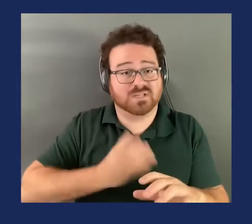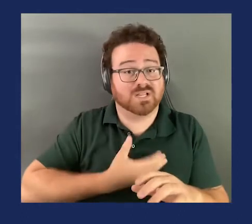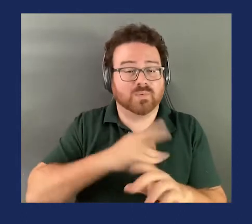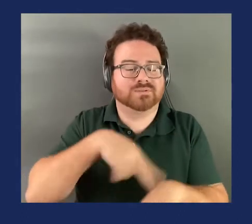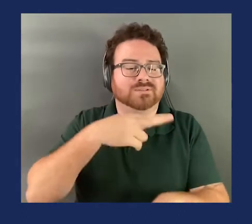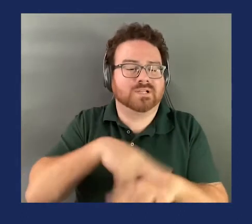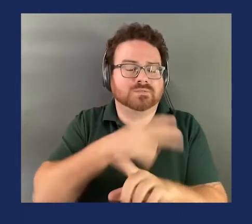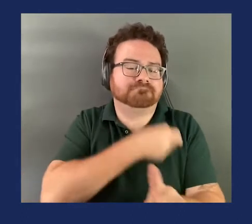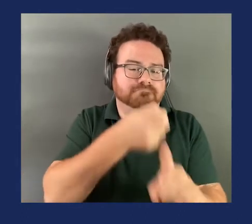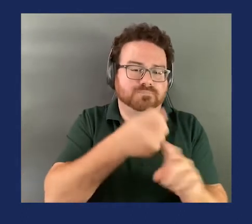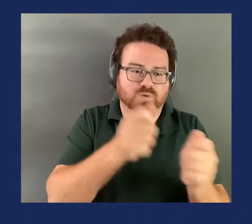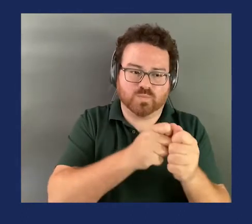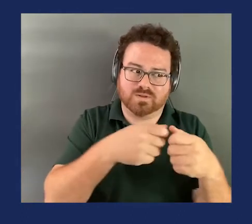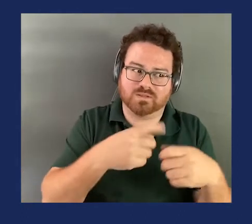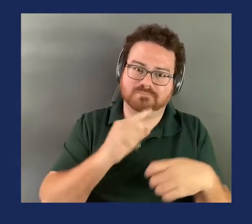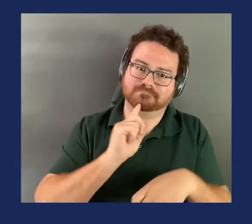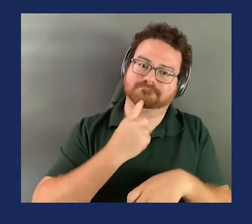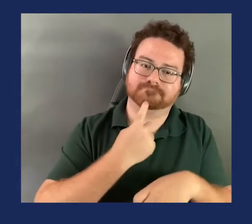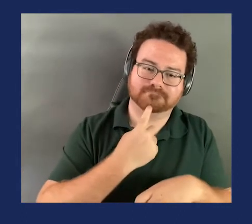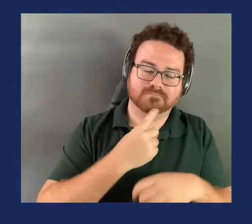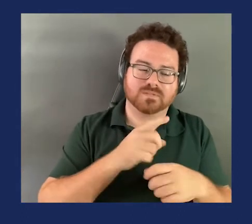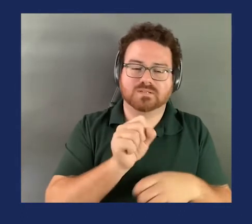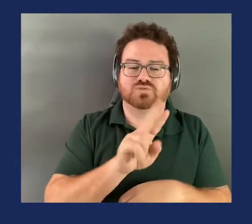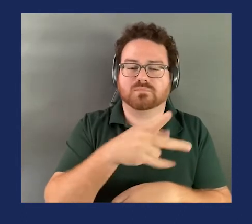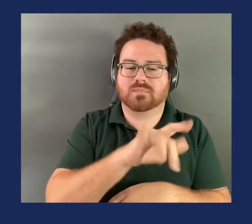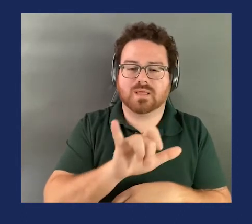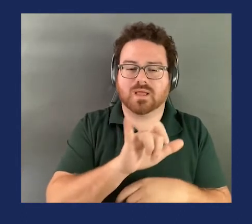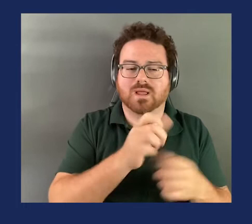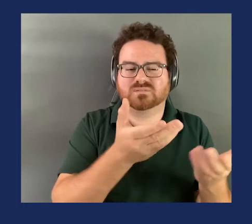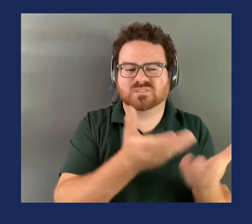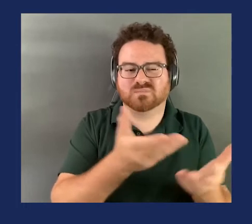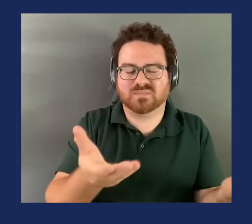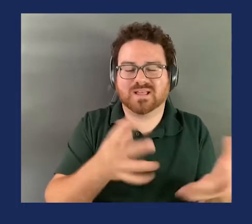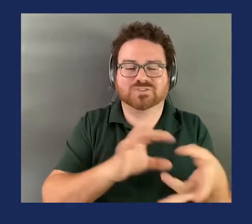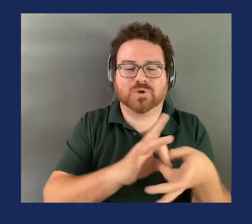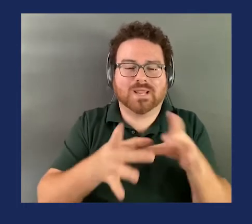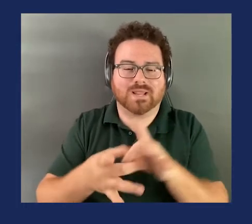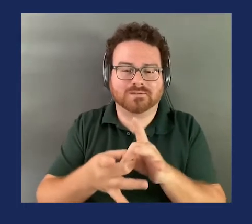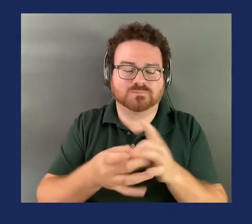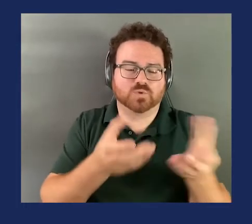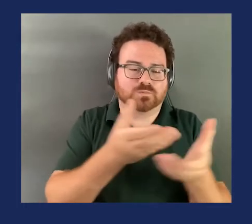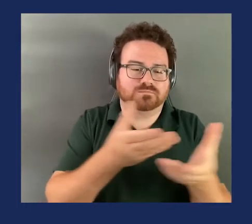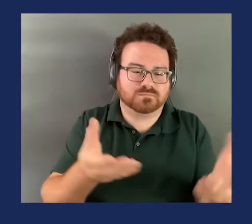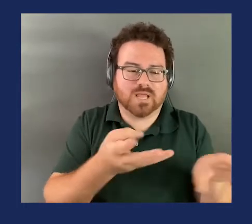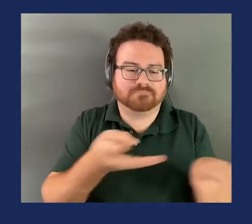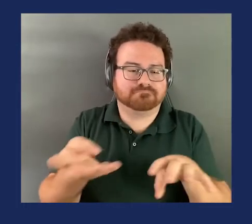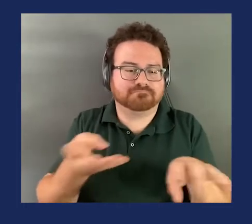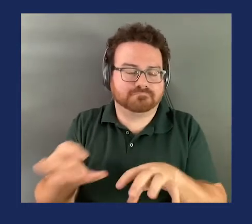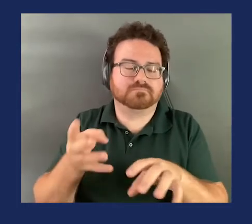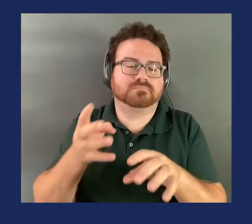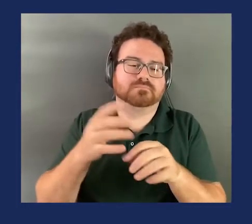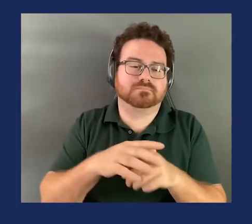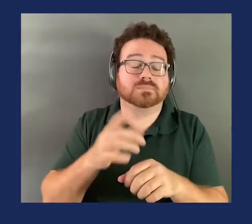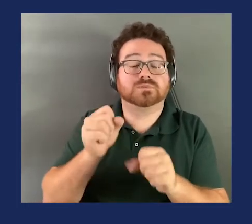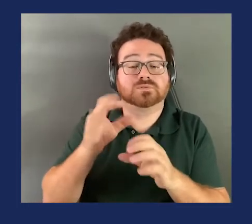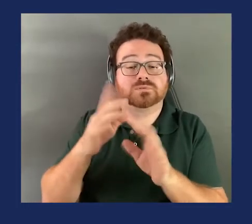chain concerns and these challenges persist. It's unclear to me at this point how ROV and UTV manufacturers have been